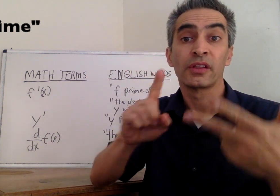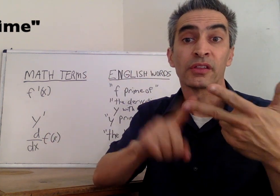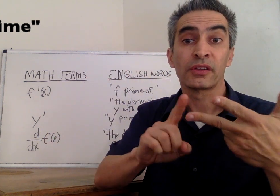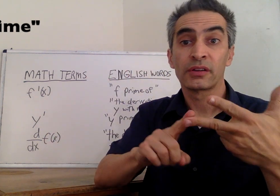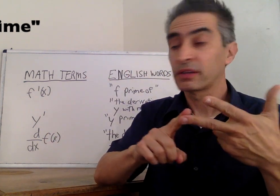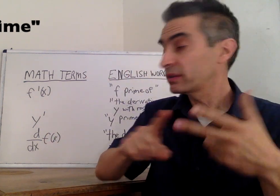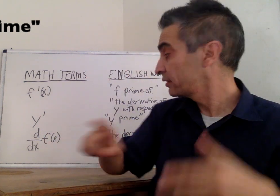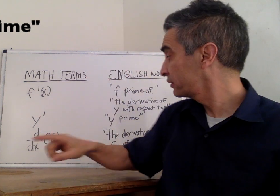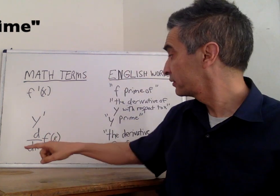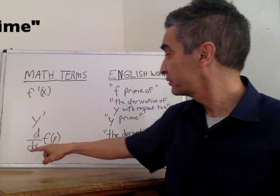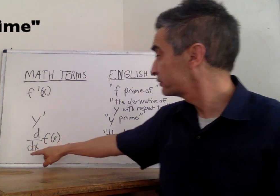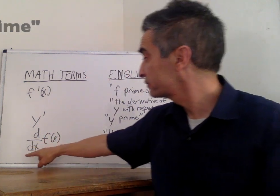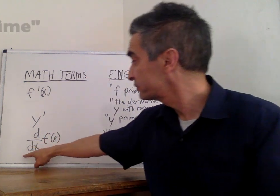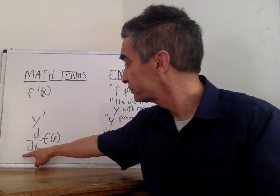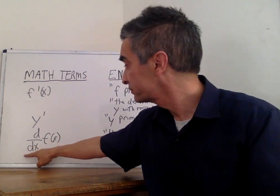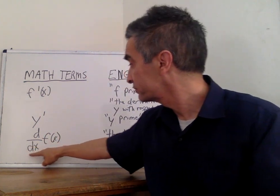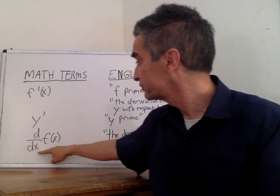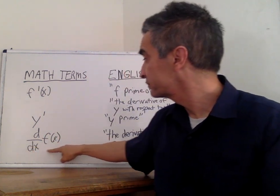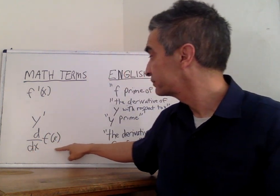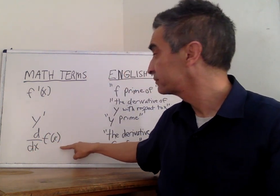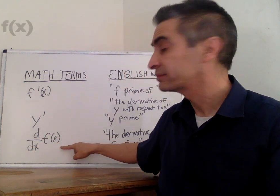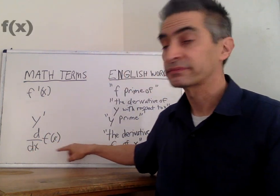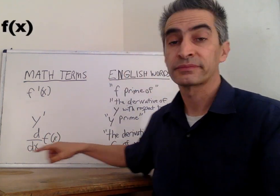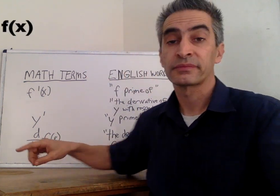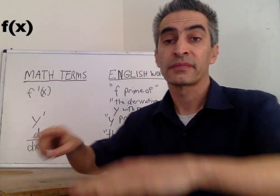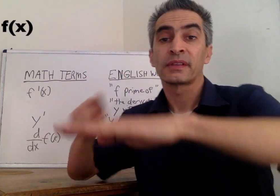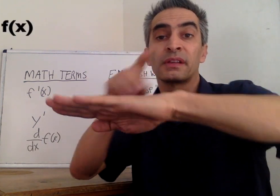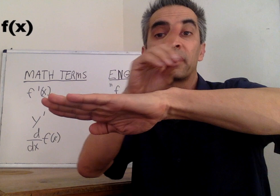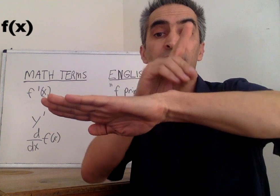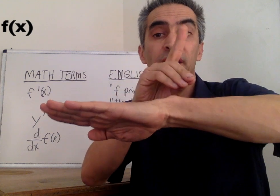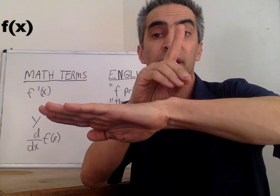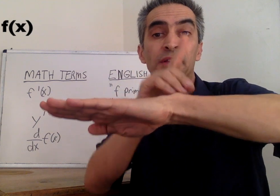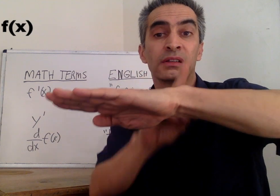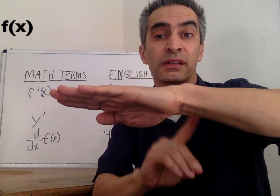The third way, d dx of f of x.